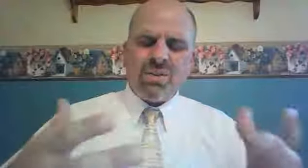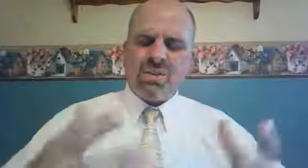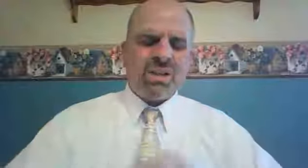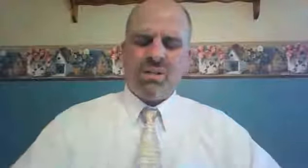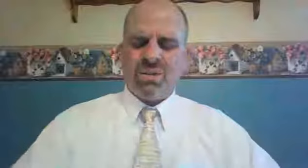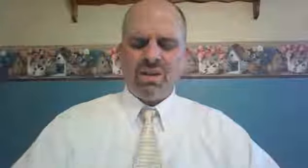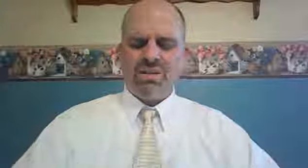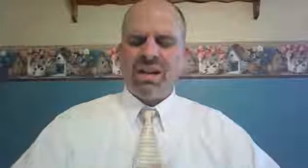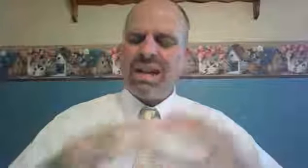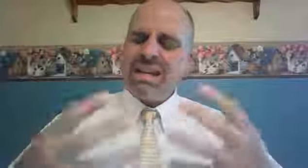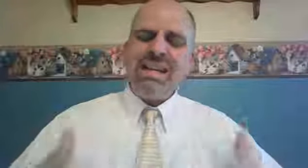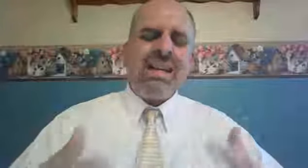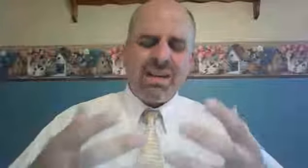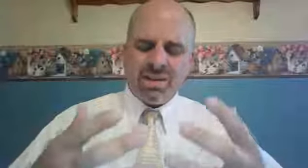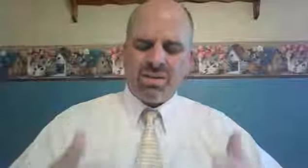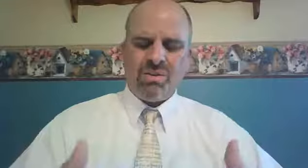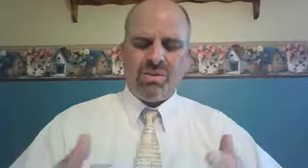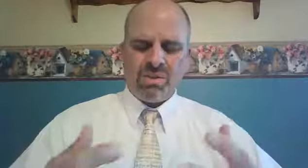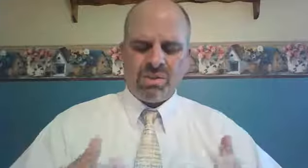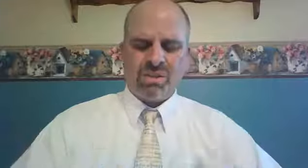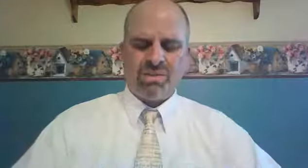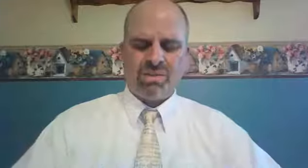your salvation. I need you, Jesus.